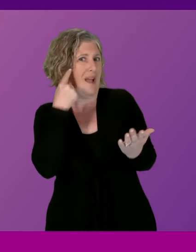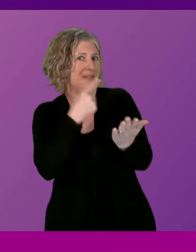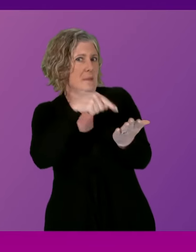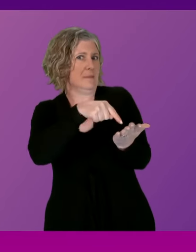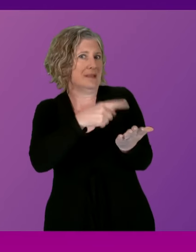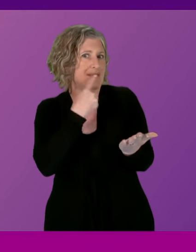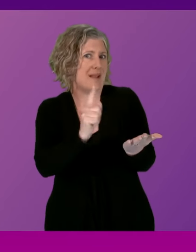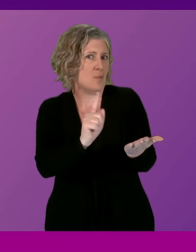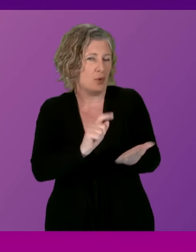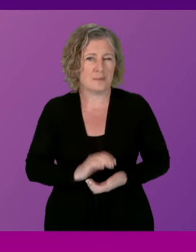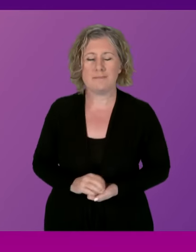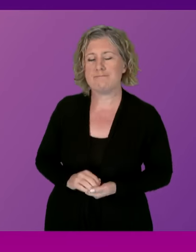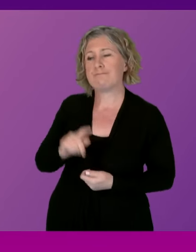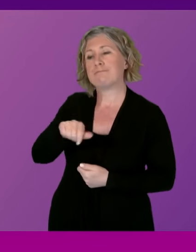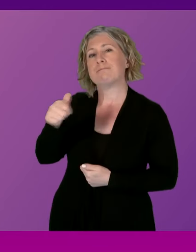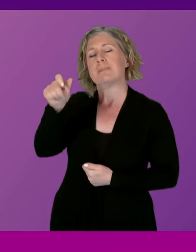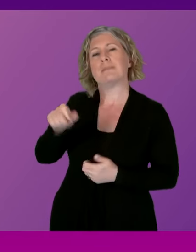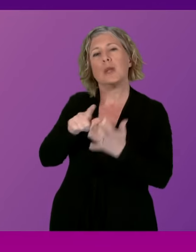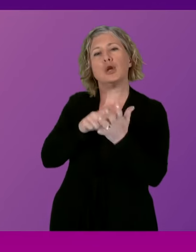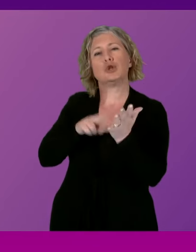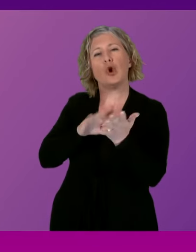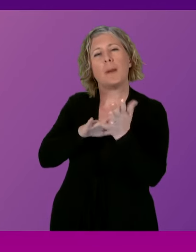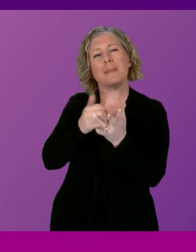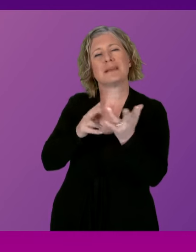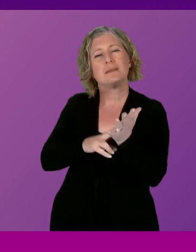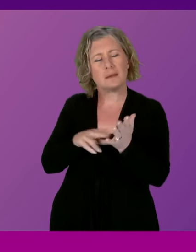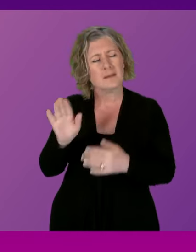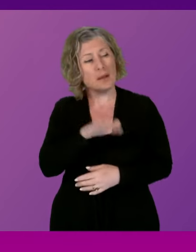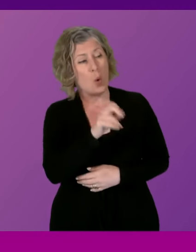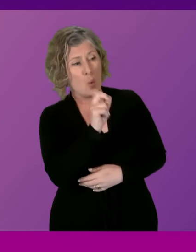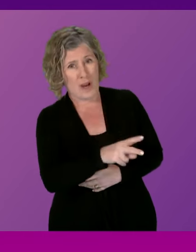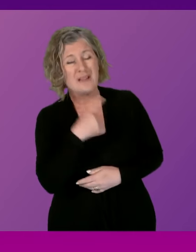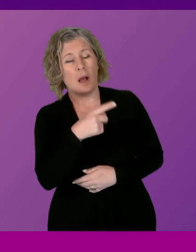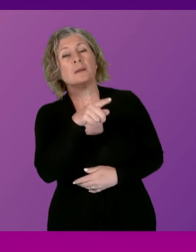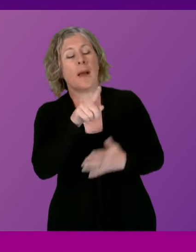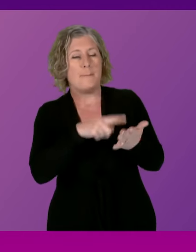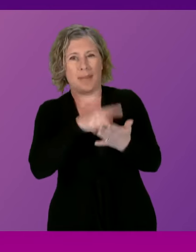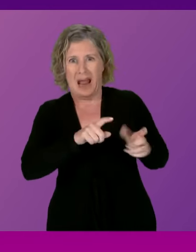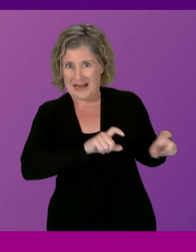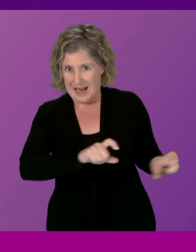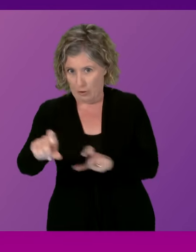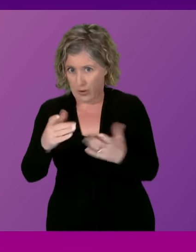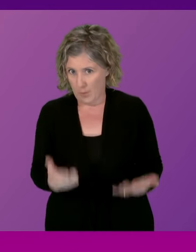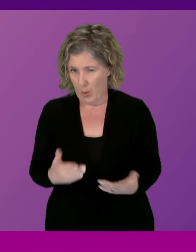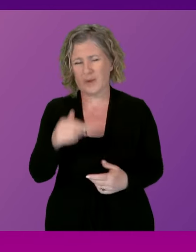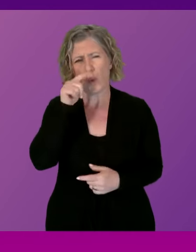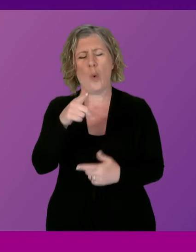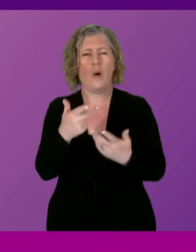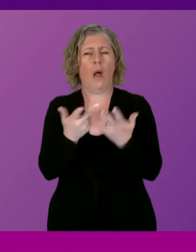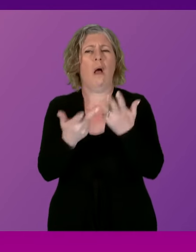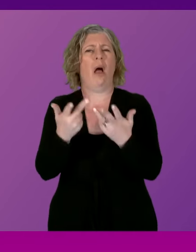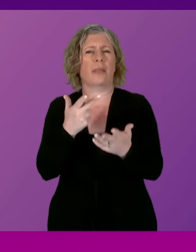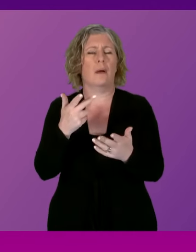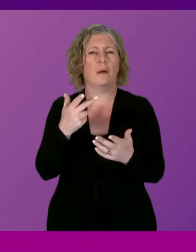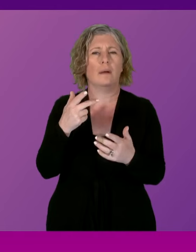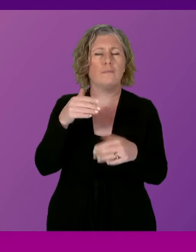John Mason. Thank you. While the ban is in place and, of course, there's other anti-social behaviour as well as drinking alcohol, can the First